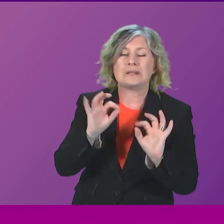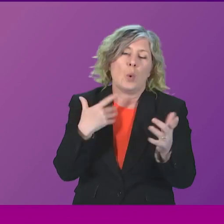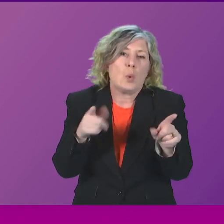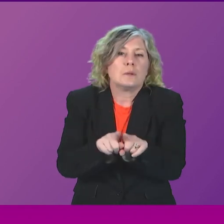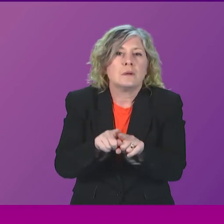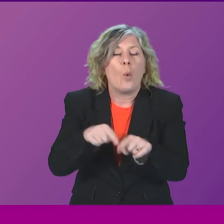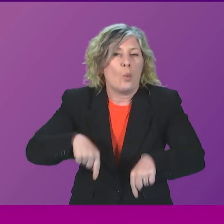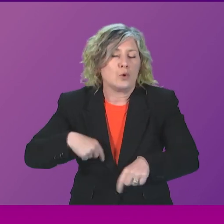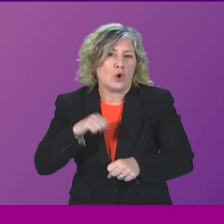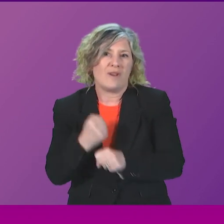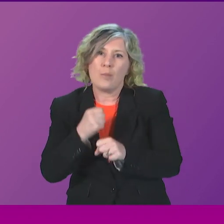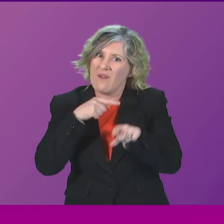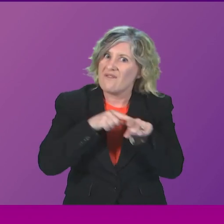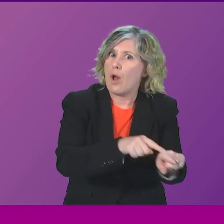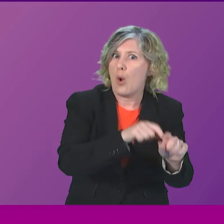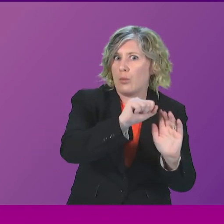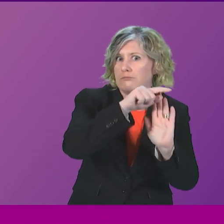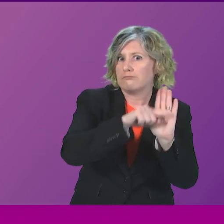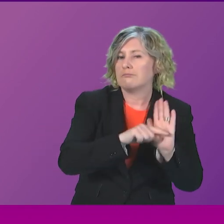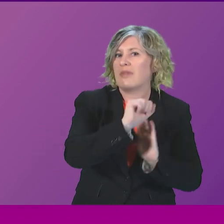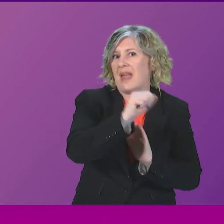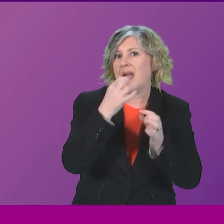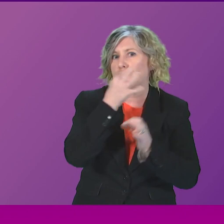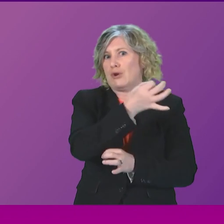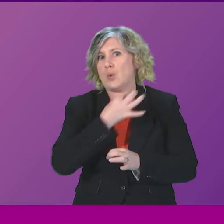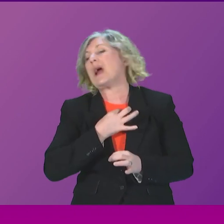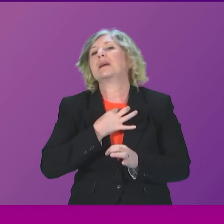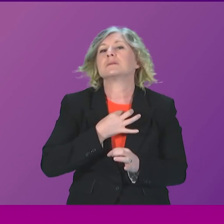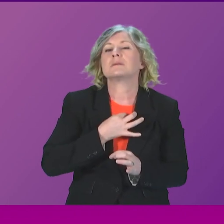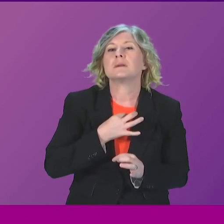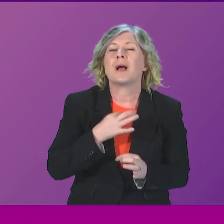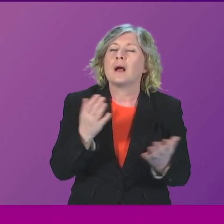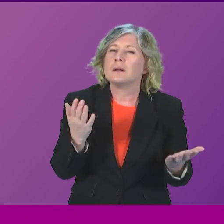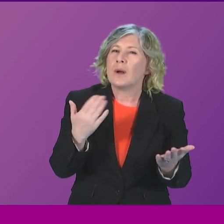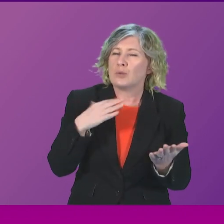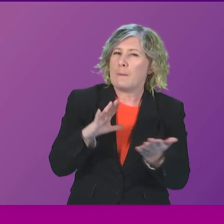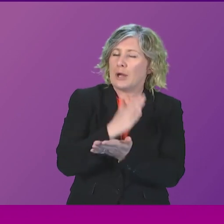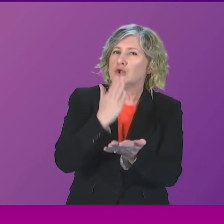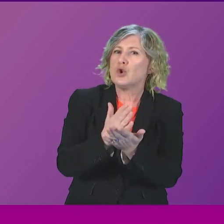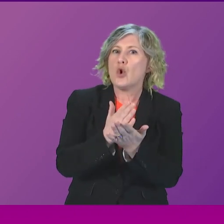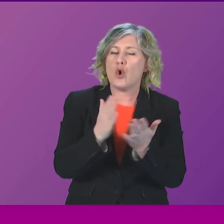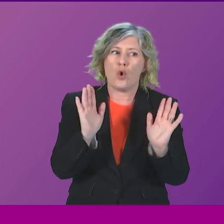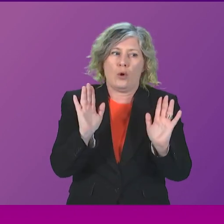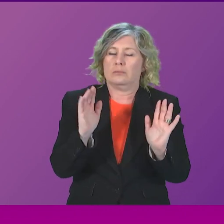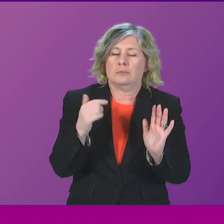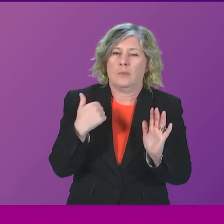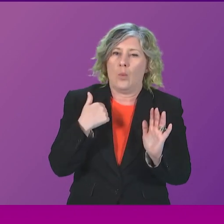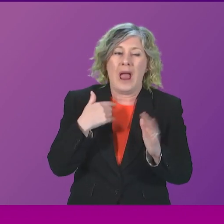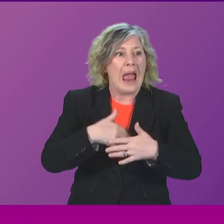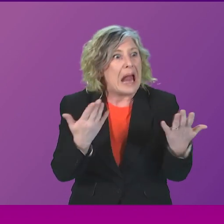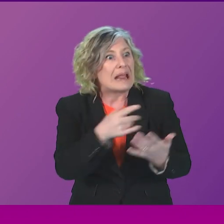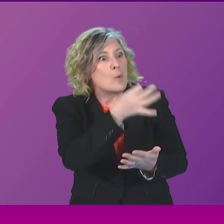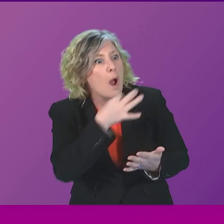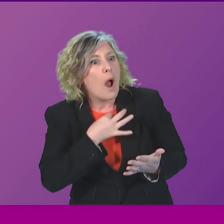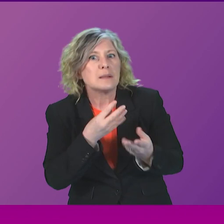will comply with the request. But to ensure there is simply no doubt whatsoever, any material